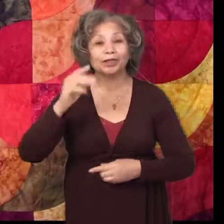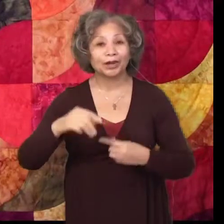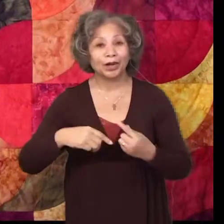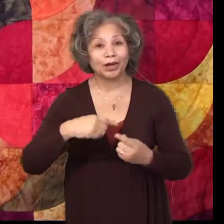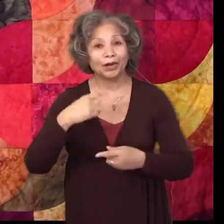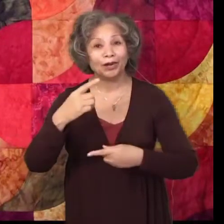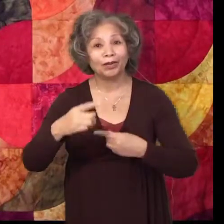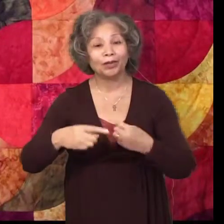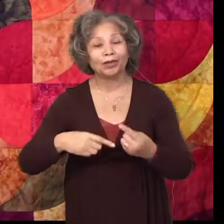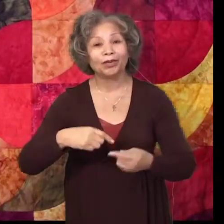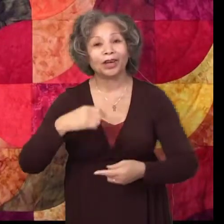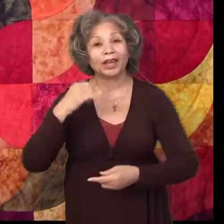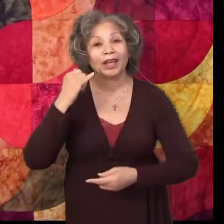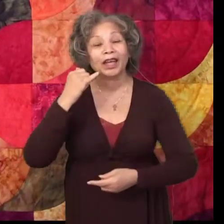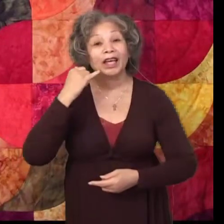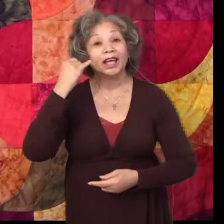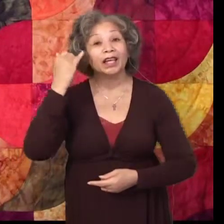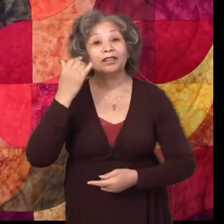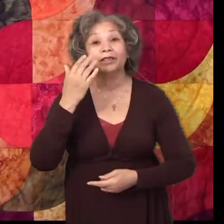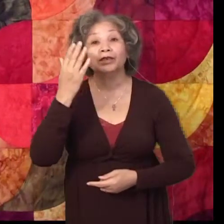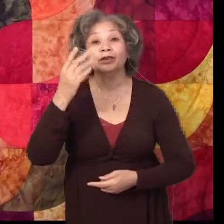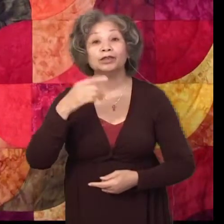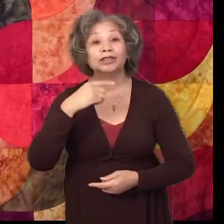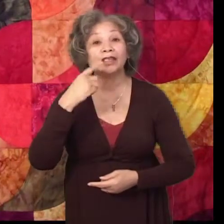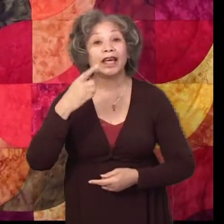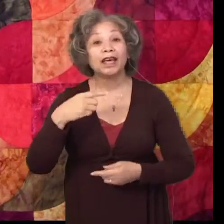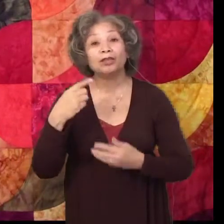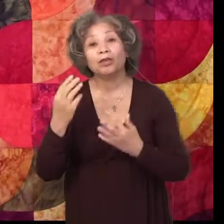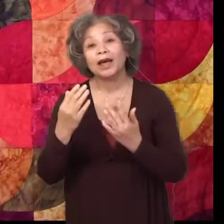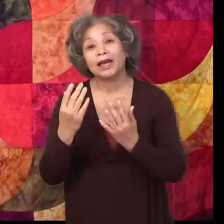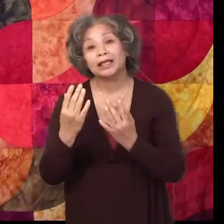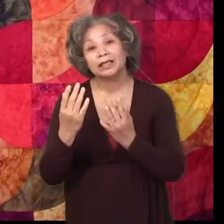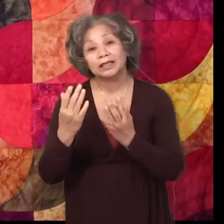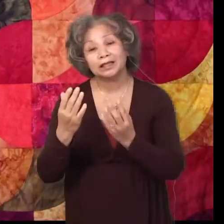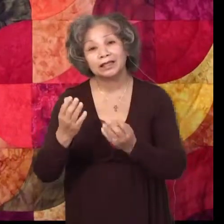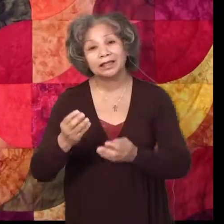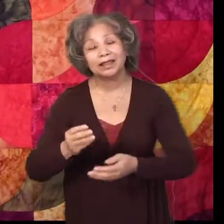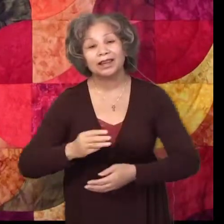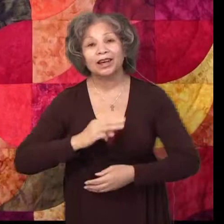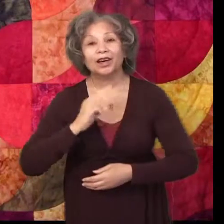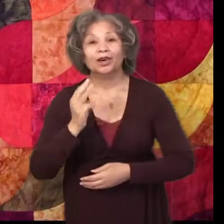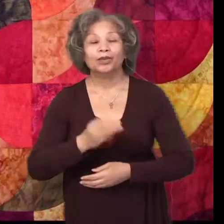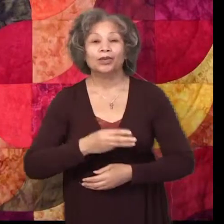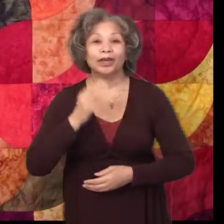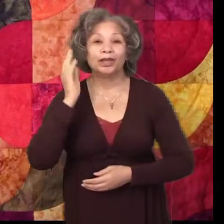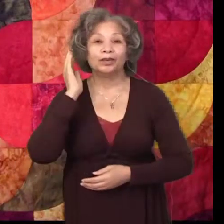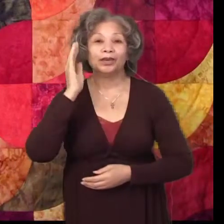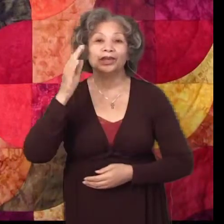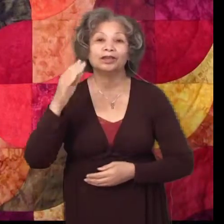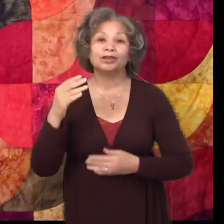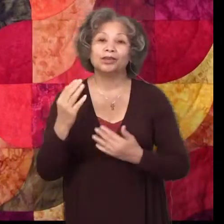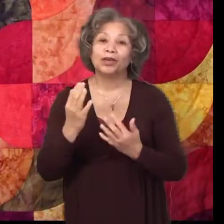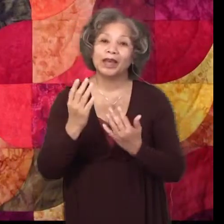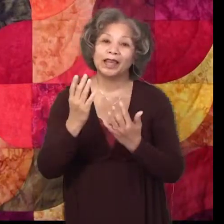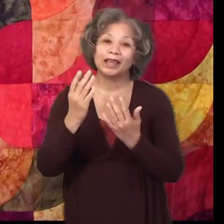go. If you say wait, we will wait.